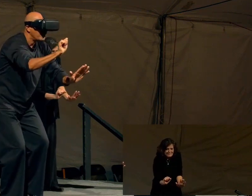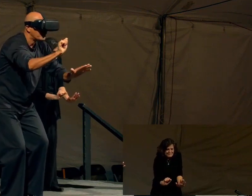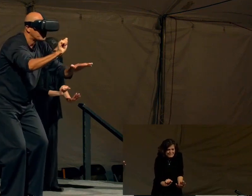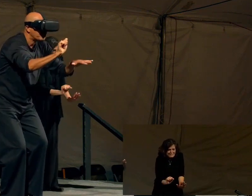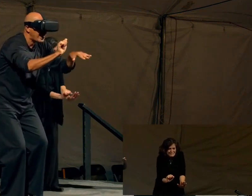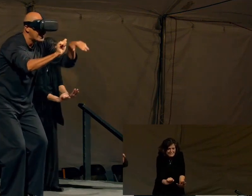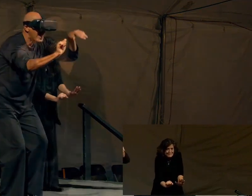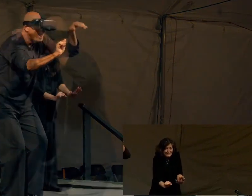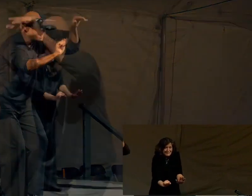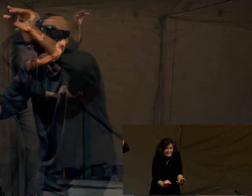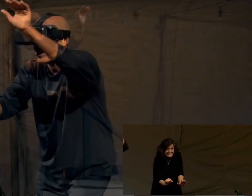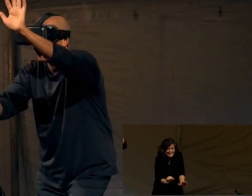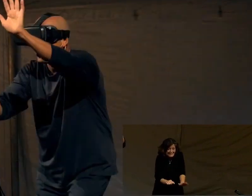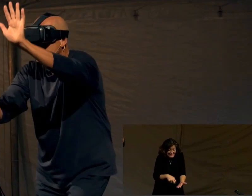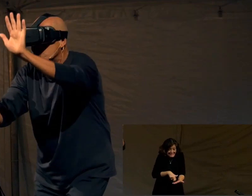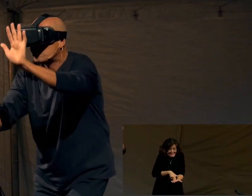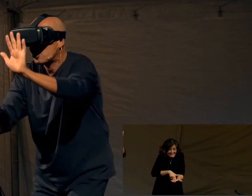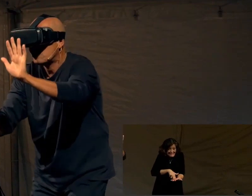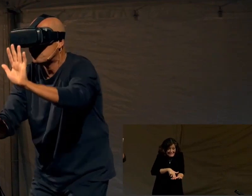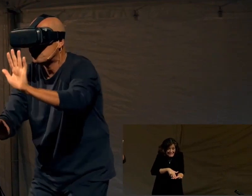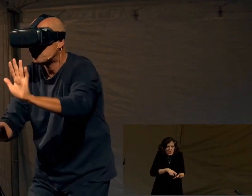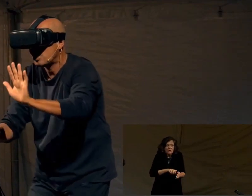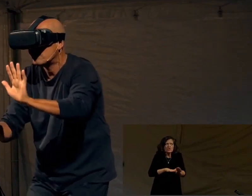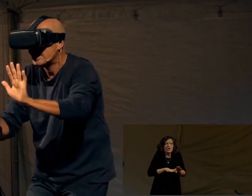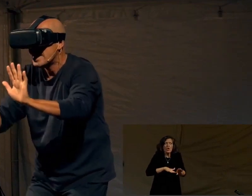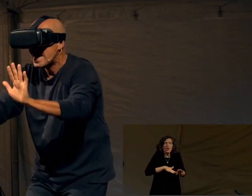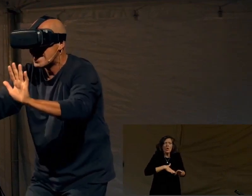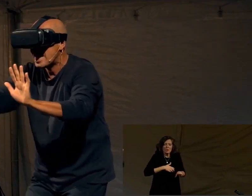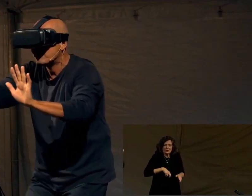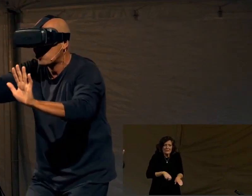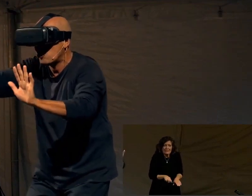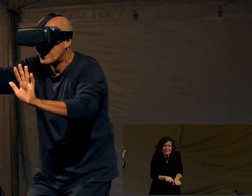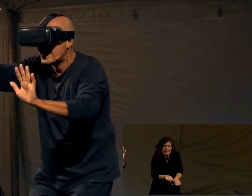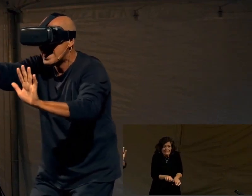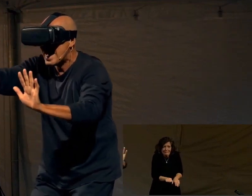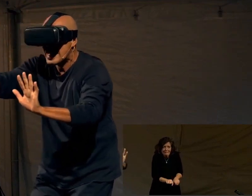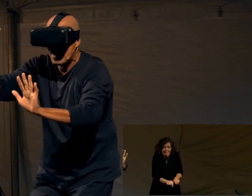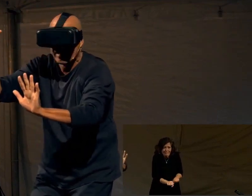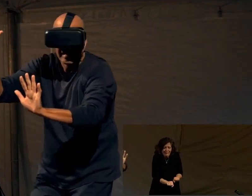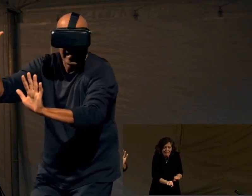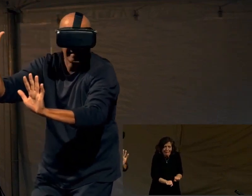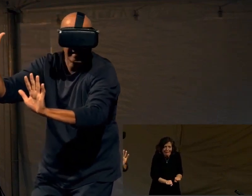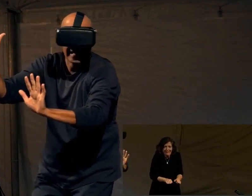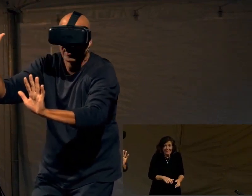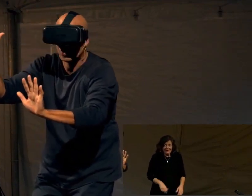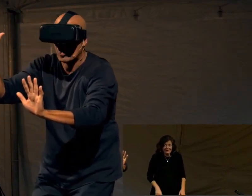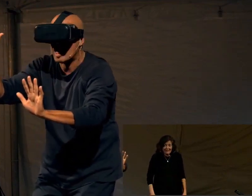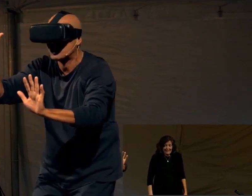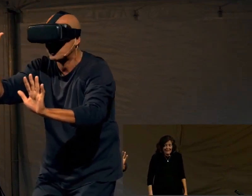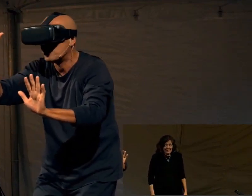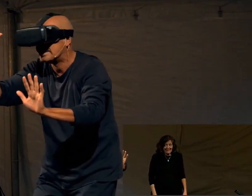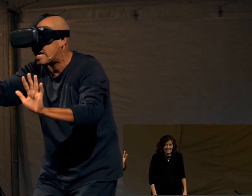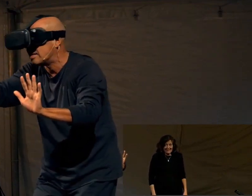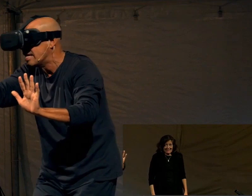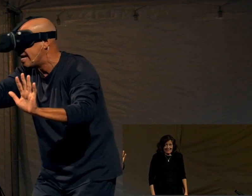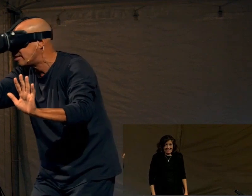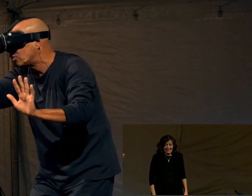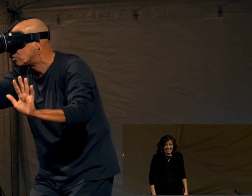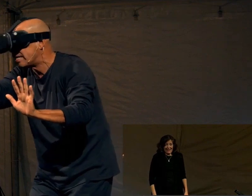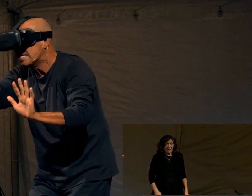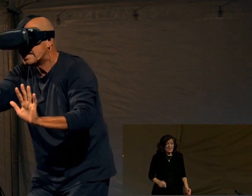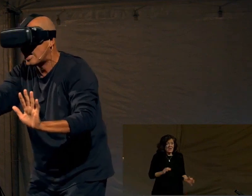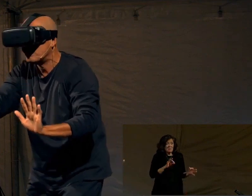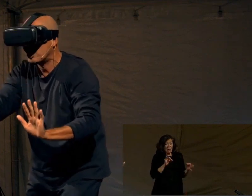walk on this plank ever so slowly and I'm going and now it's like it's so hard to look down